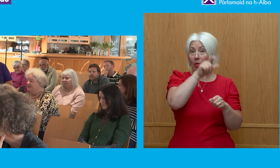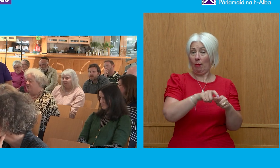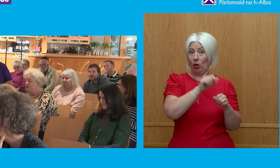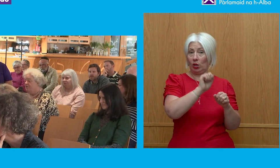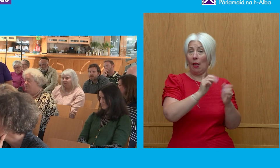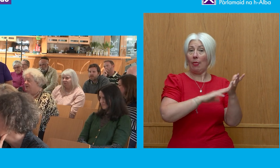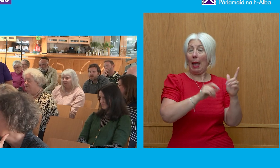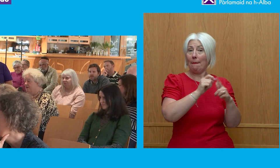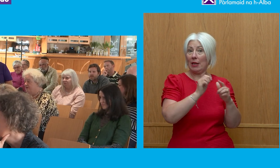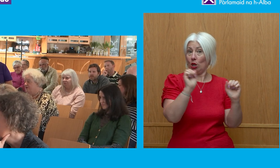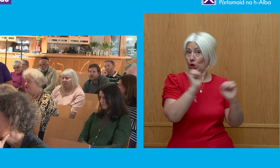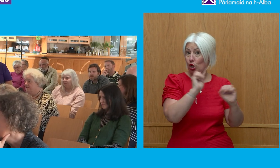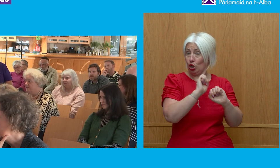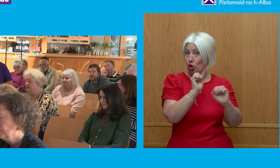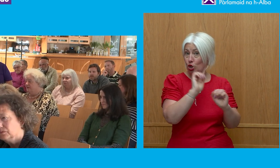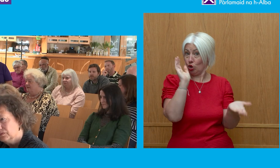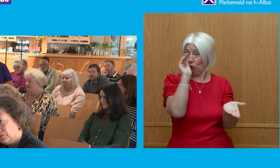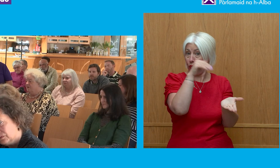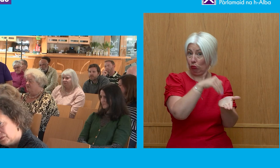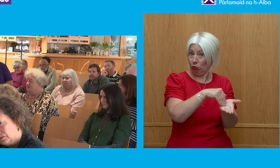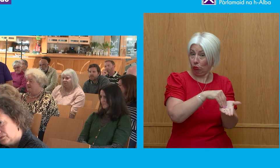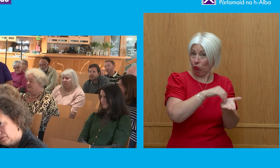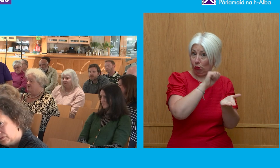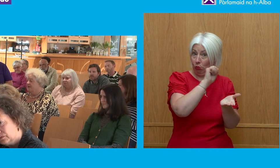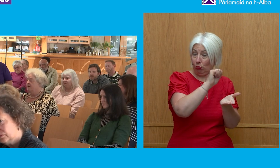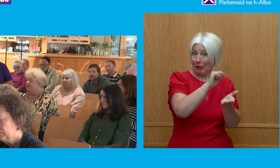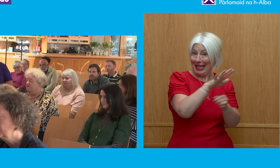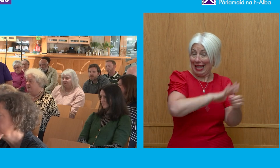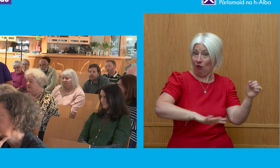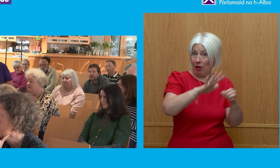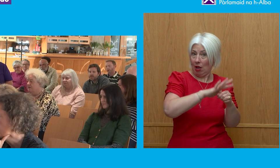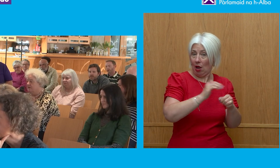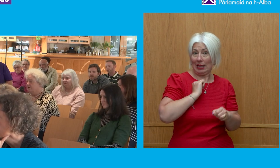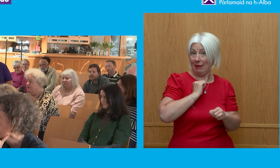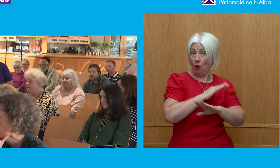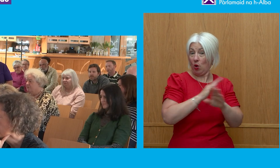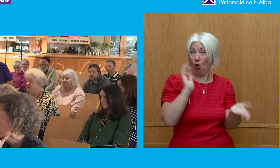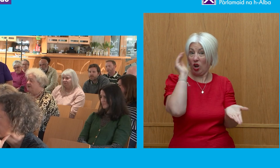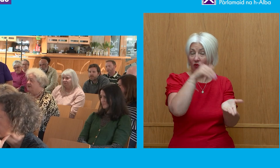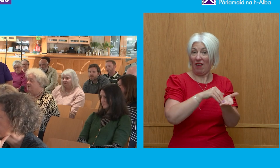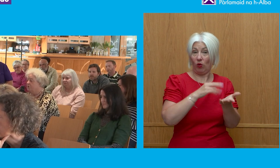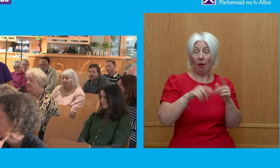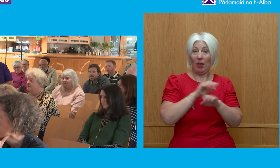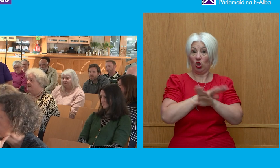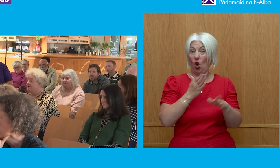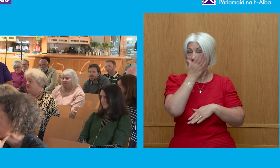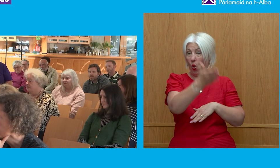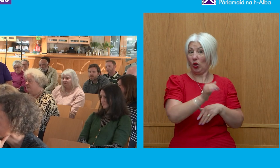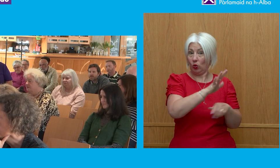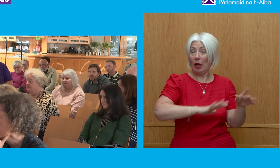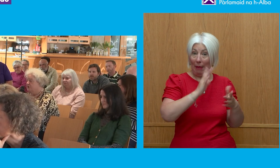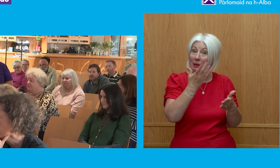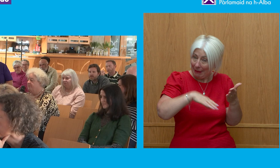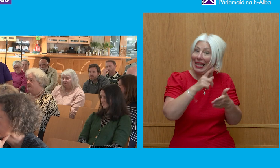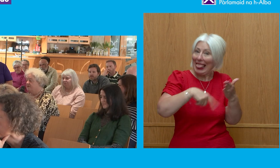to have appeared very much and one suspects he may not. But he is, albeit elected,